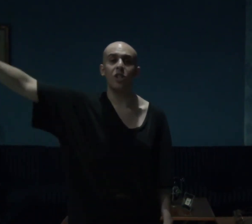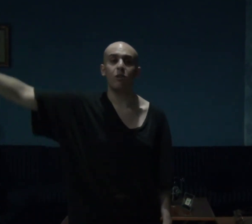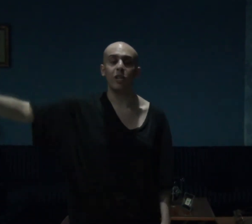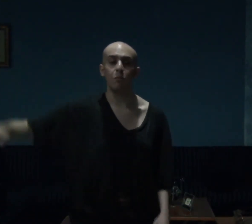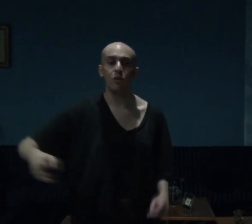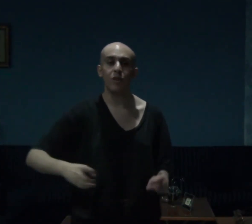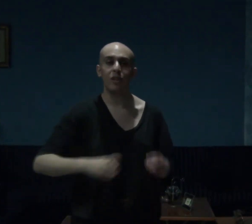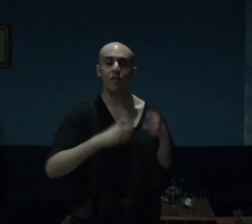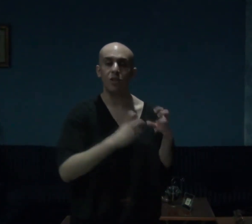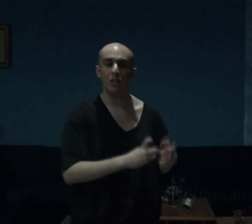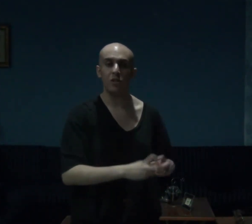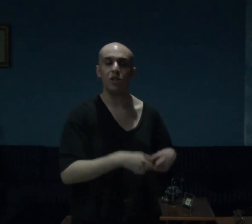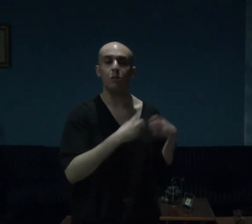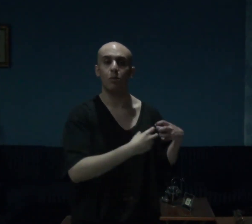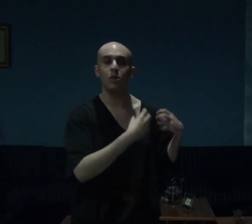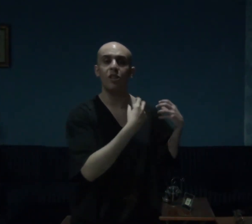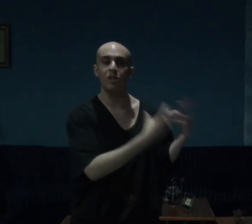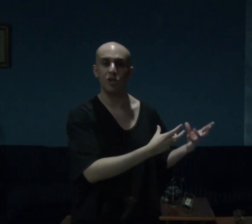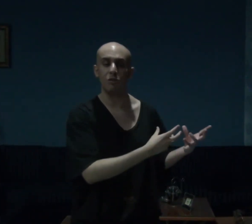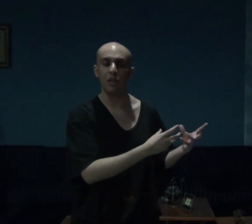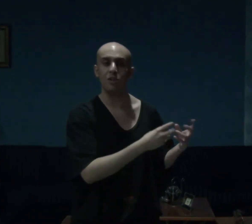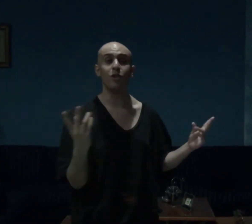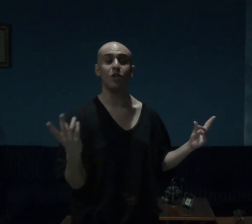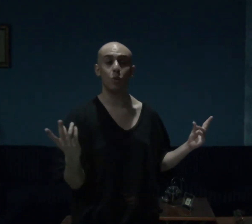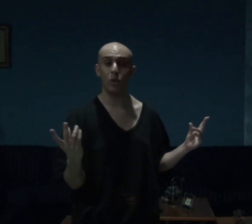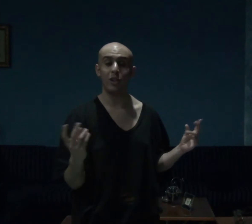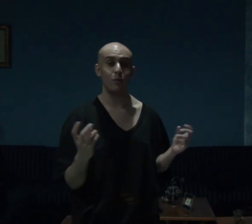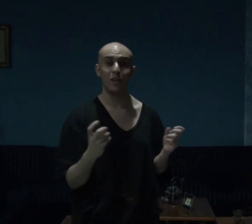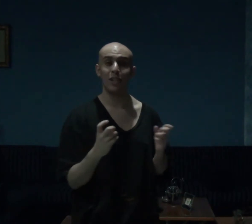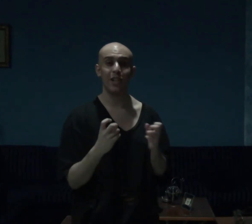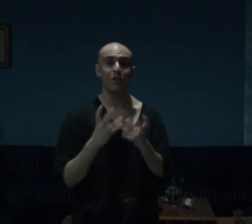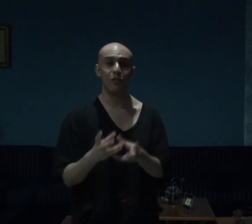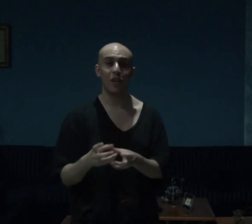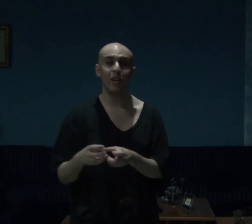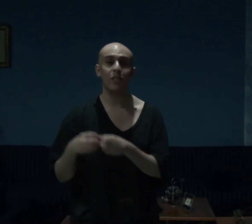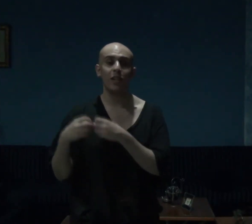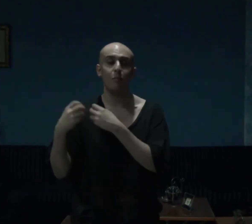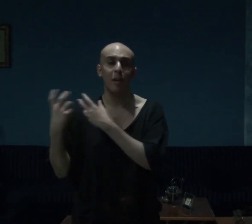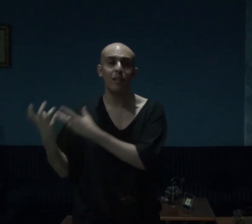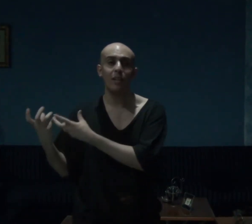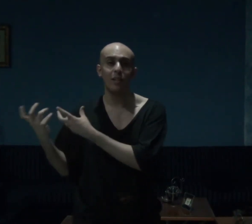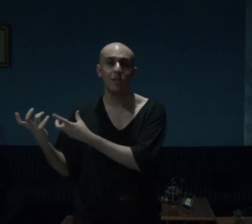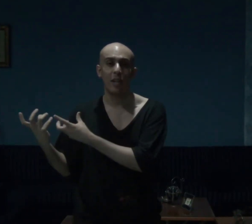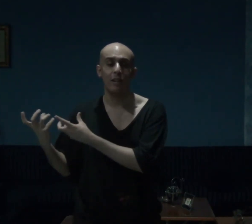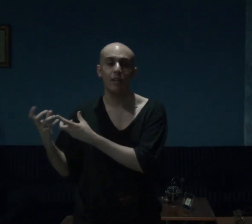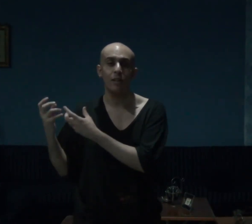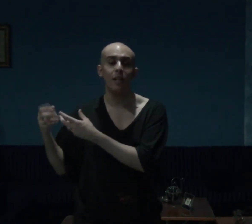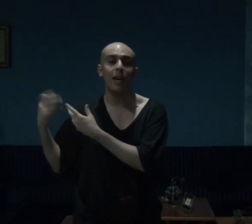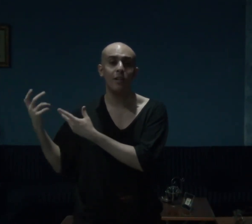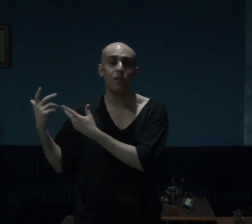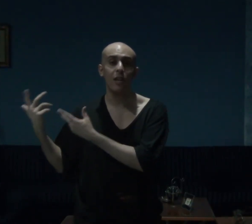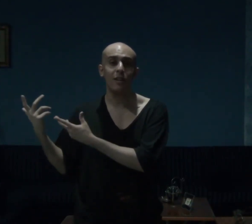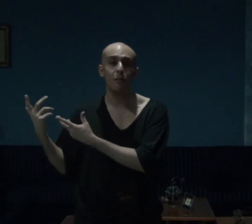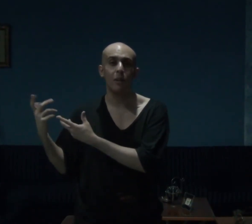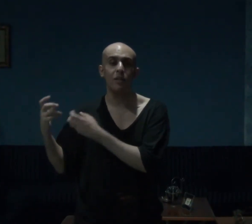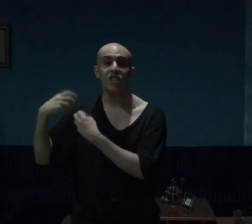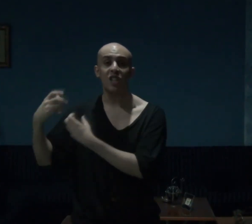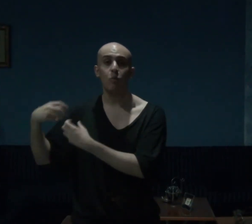a great movie that deals in the porn industry which is quite ironic the fact that madeline's character alice akerman is a